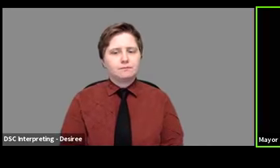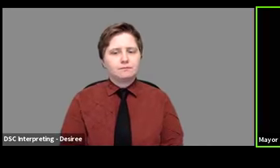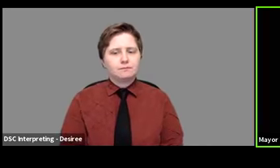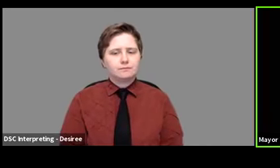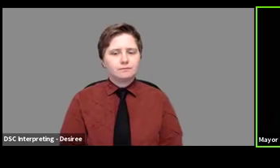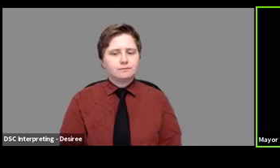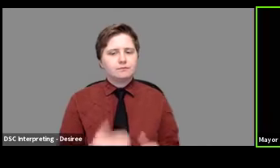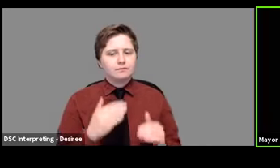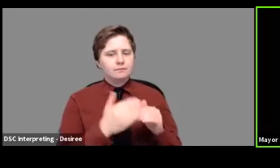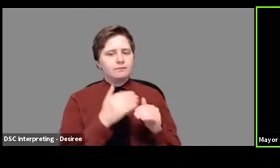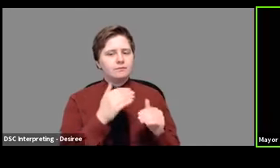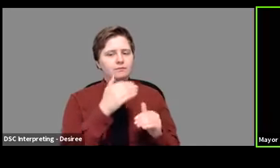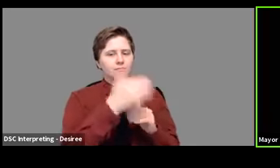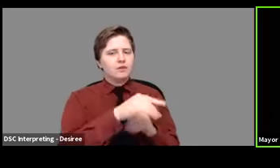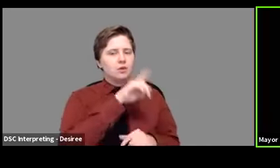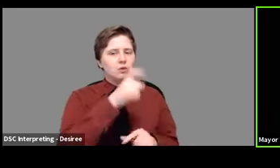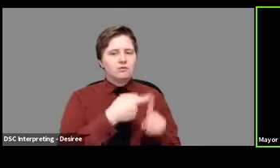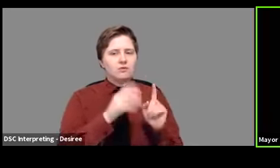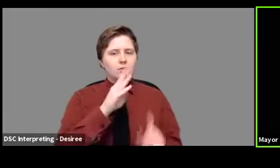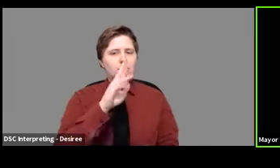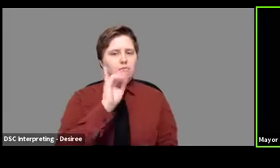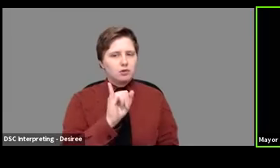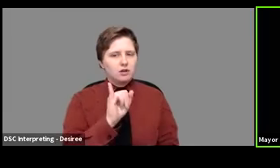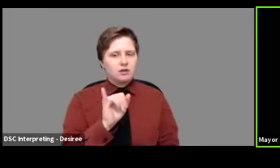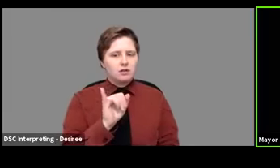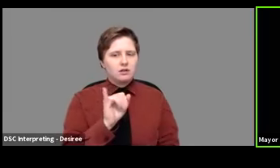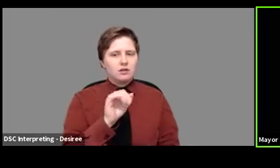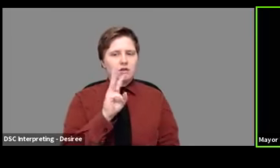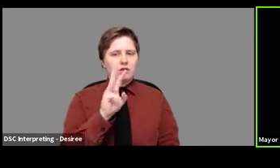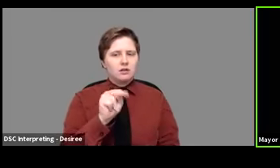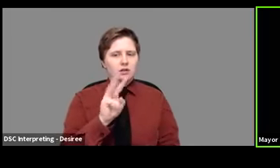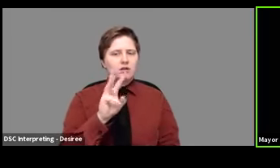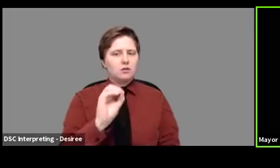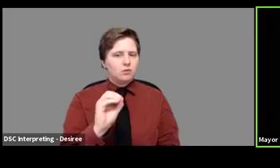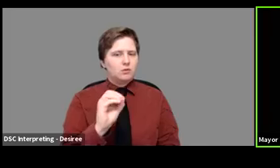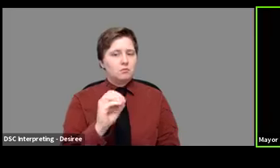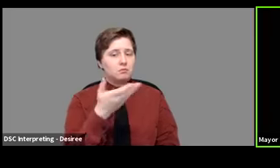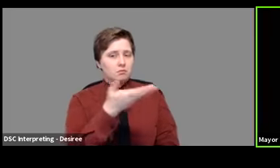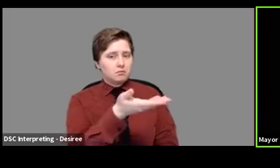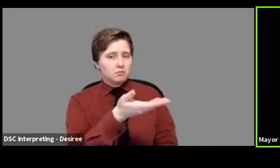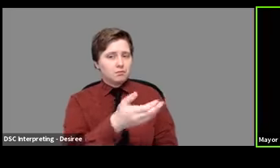Mayor, the next question comes from Brie from WNWO. Hey,